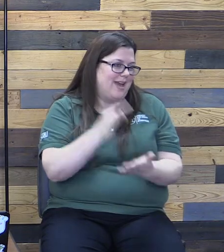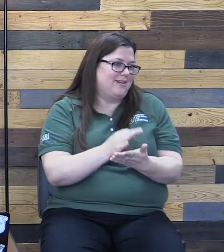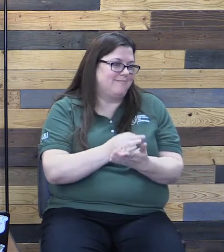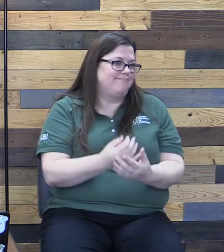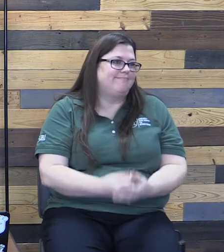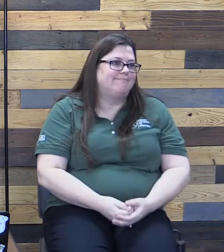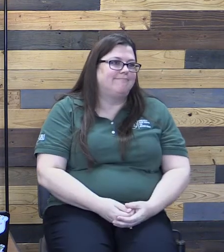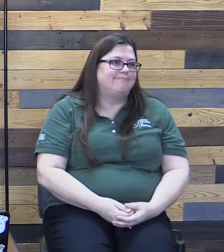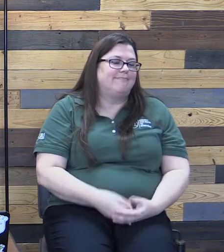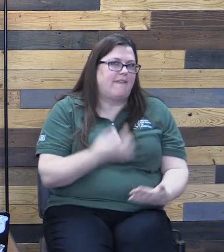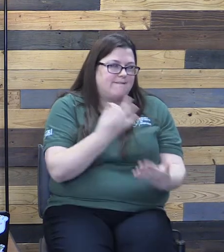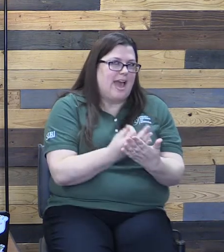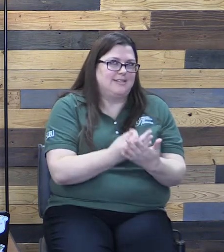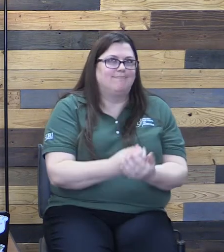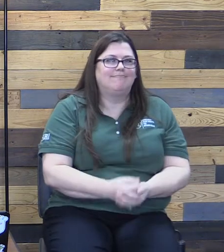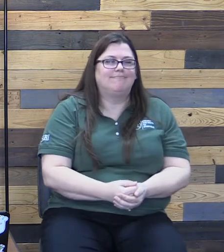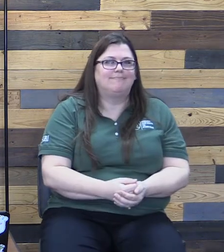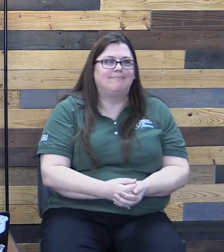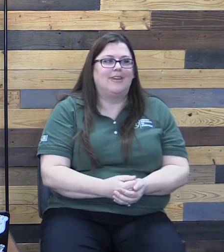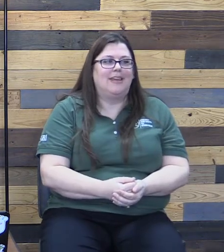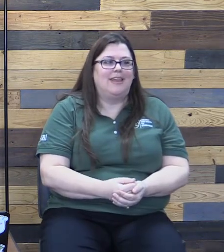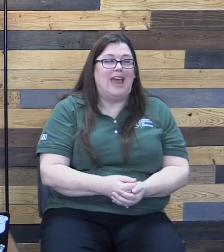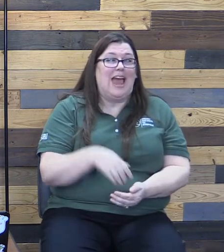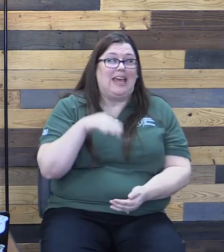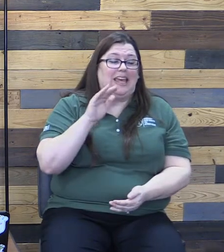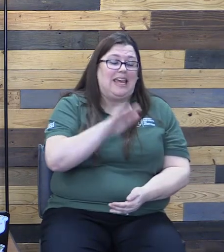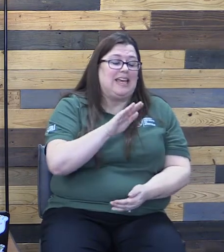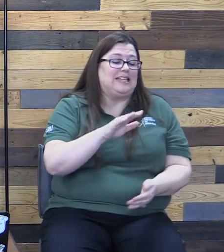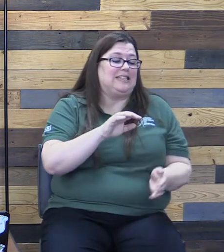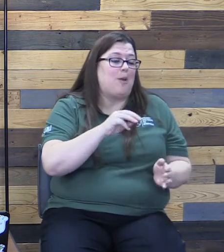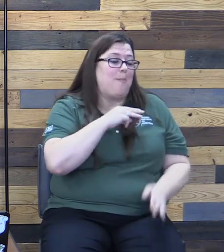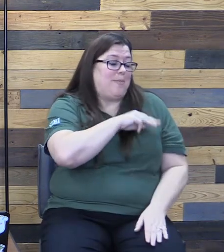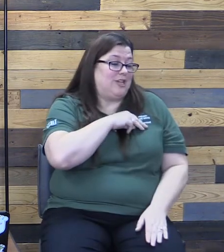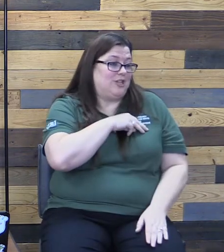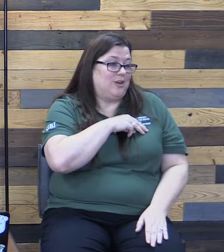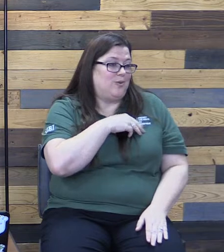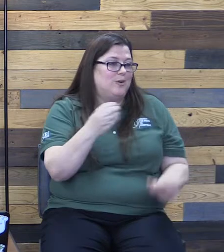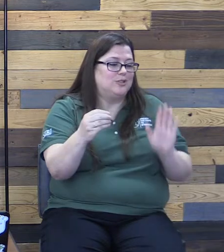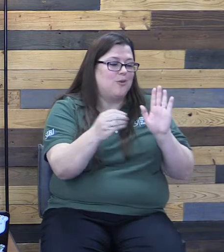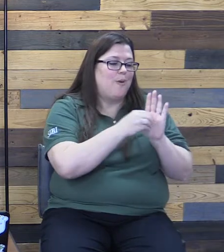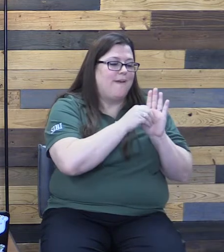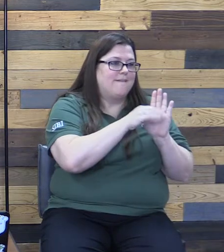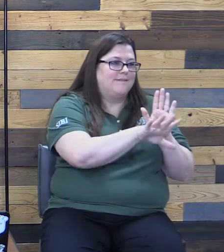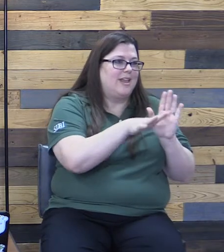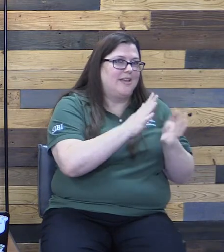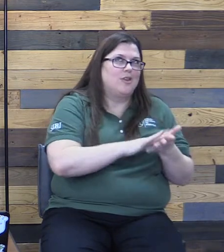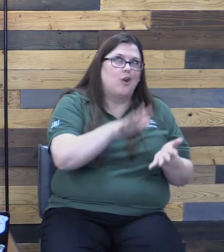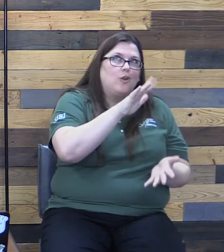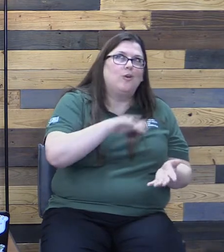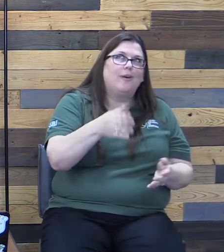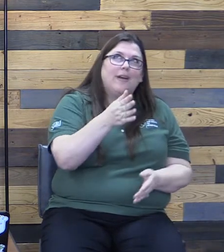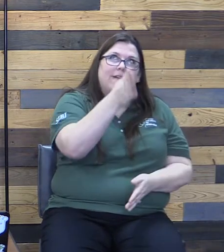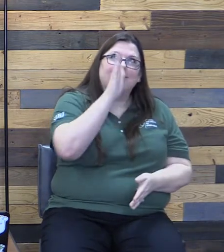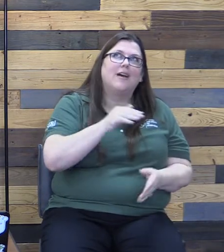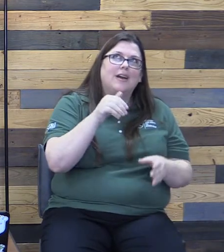He had someone to remind him that his mission was to reflect the glory of God into the world. And when we fellowship with the